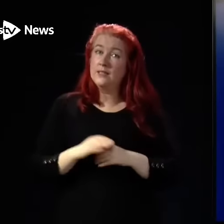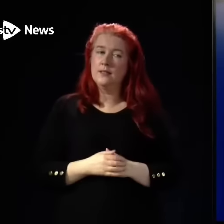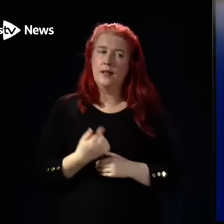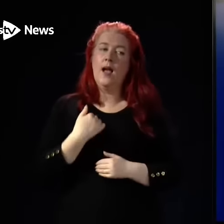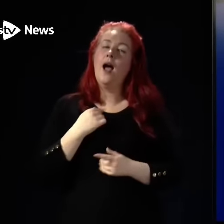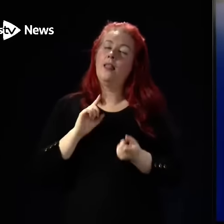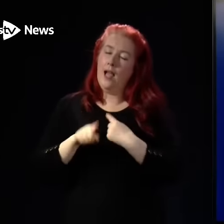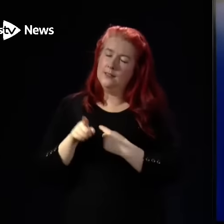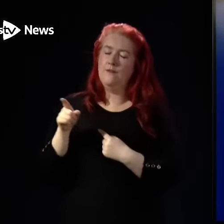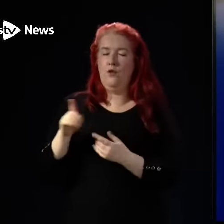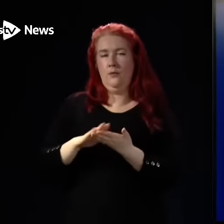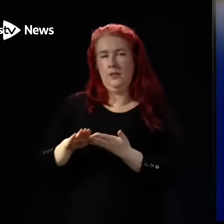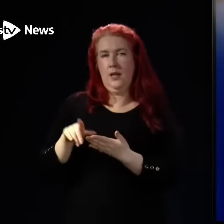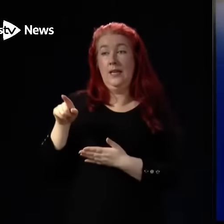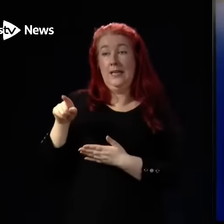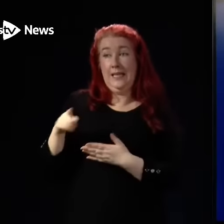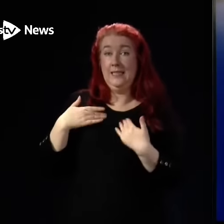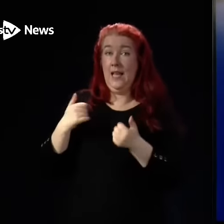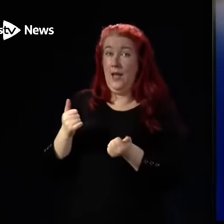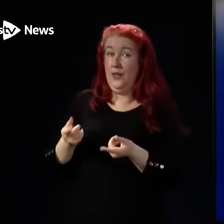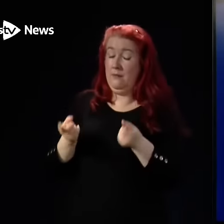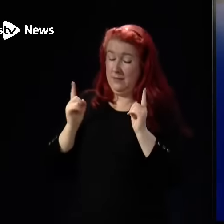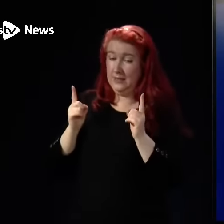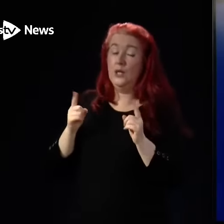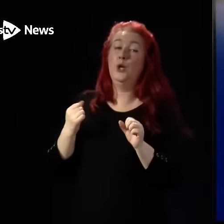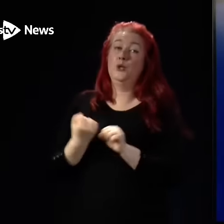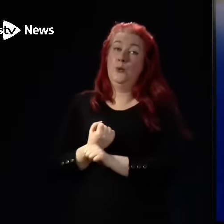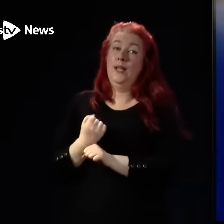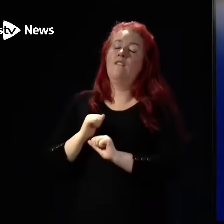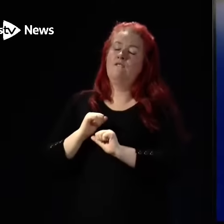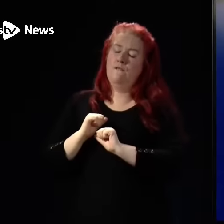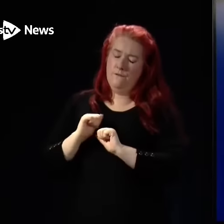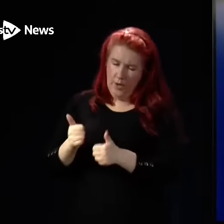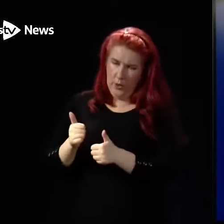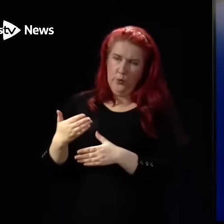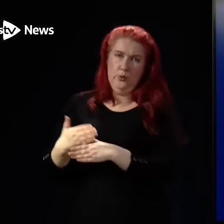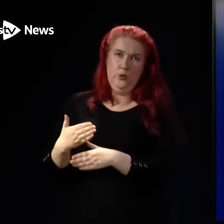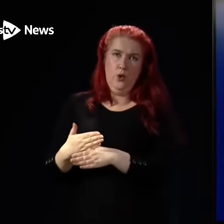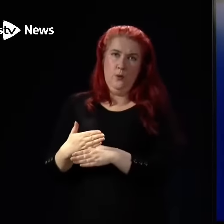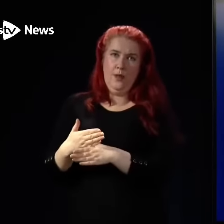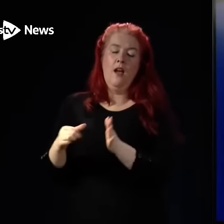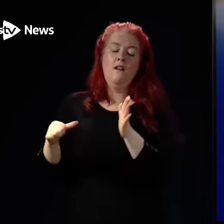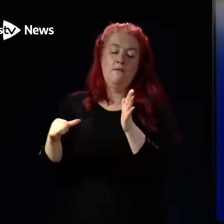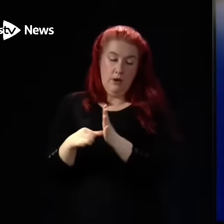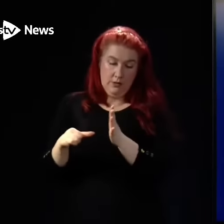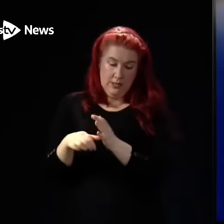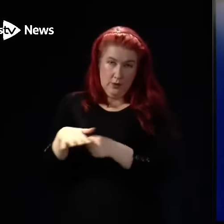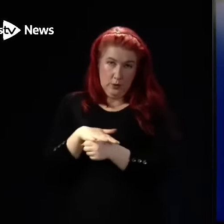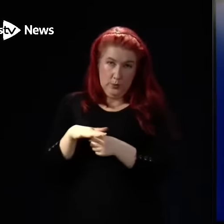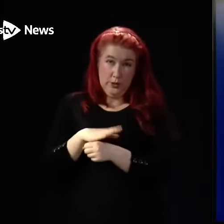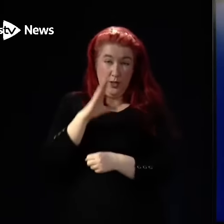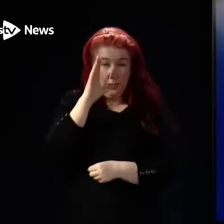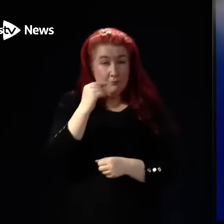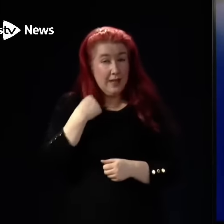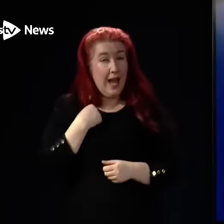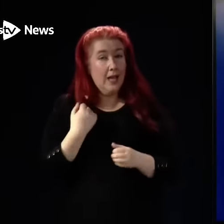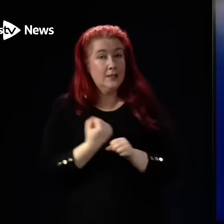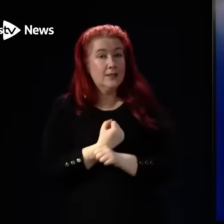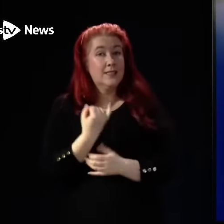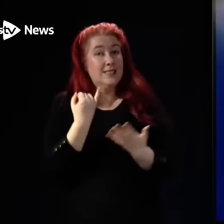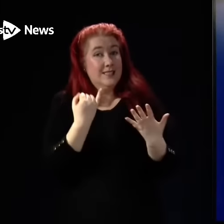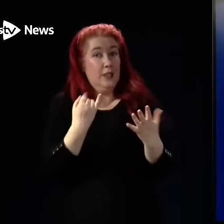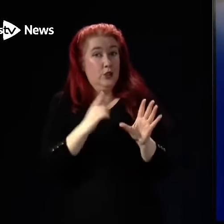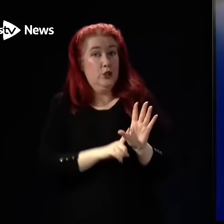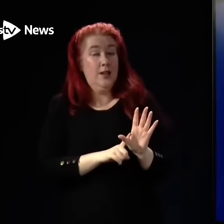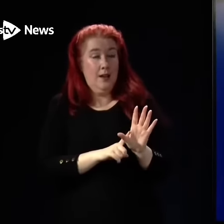Hamza. Hamza is a Health Secretary doing a very good job in very difficult circumstances. I spent six years